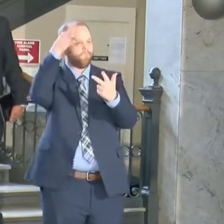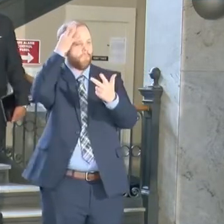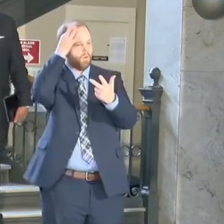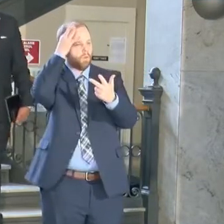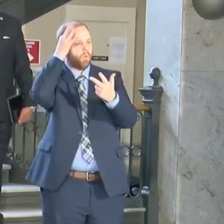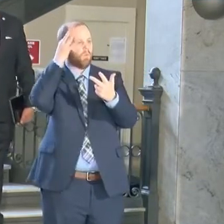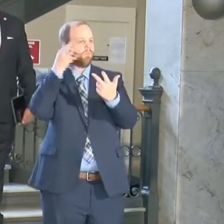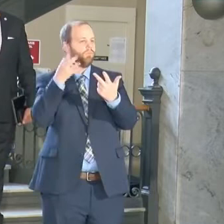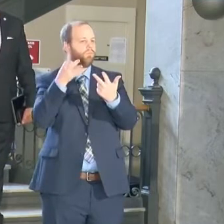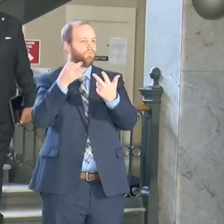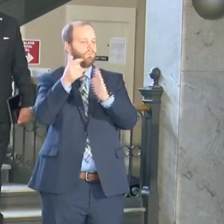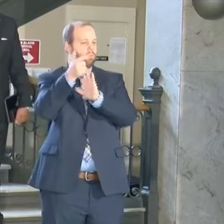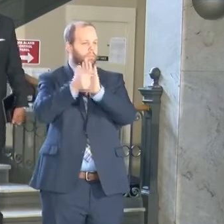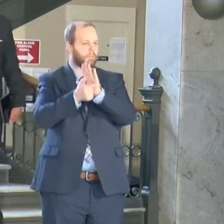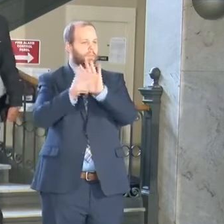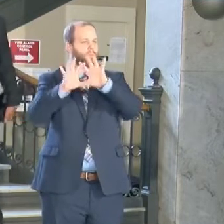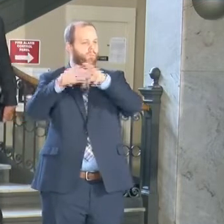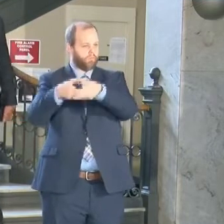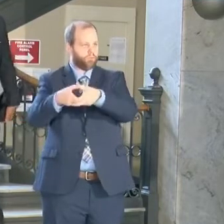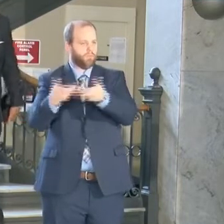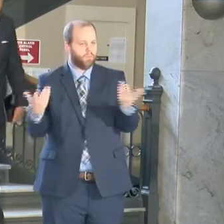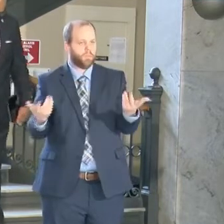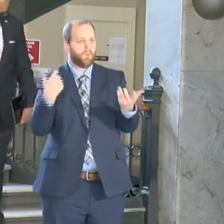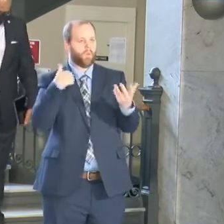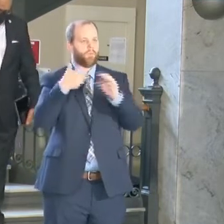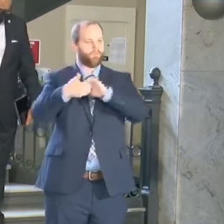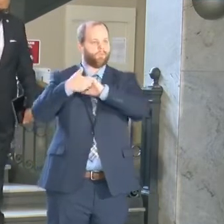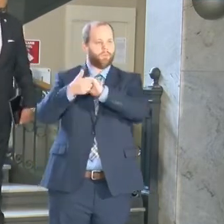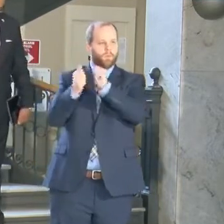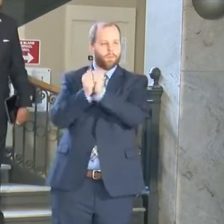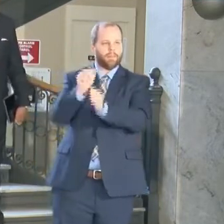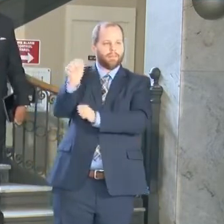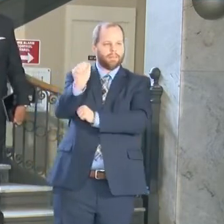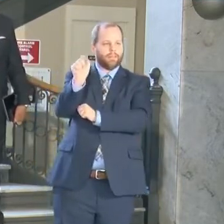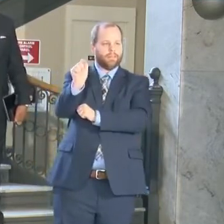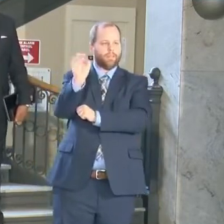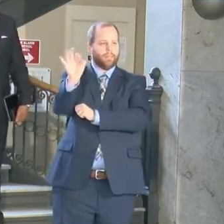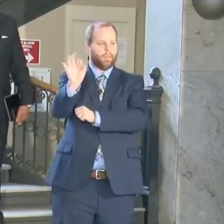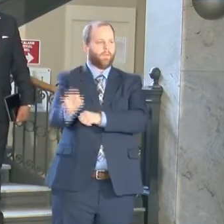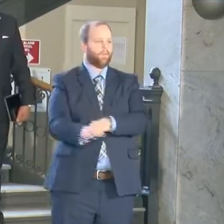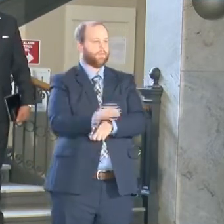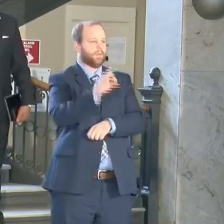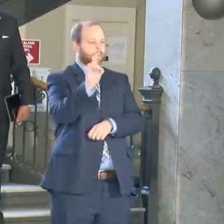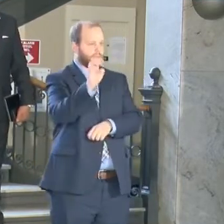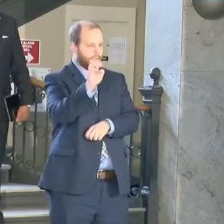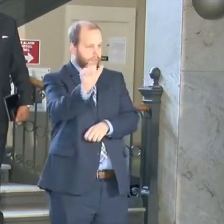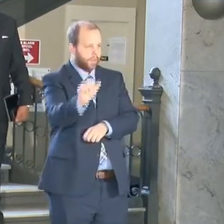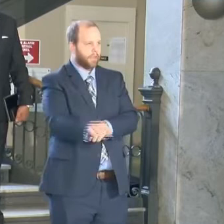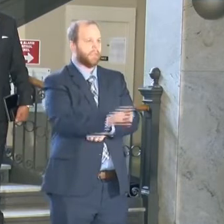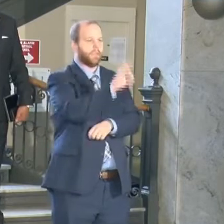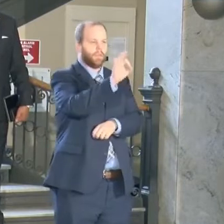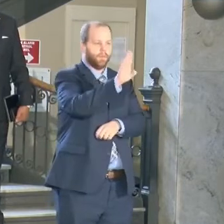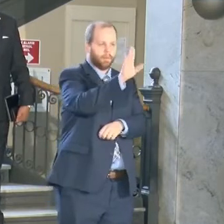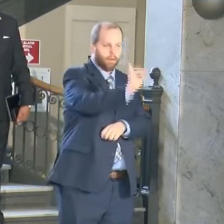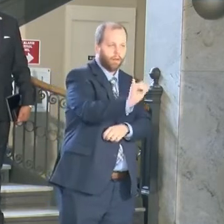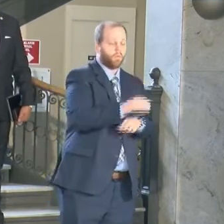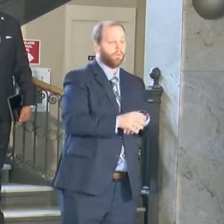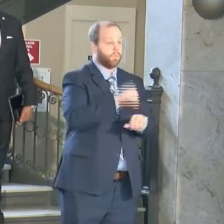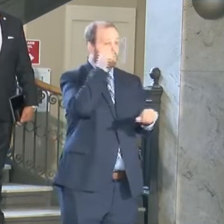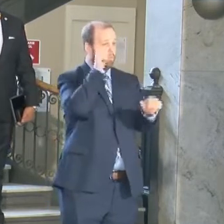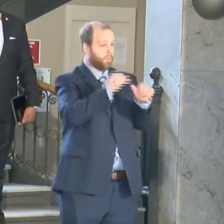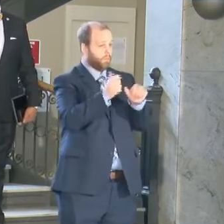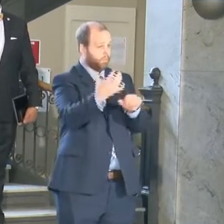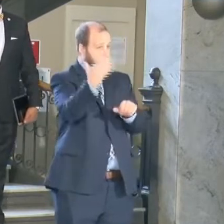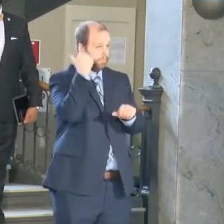the members of the federal resource team, whether it's the ATF, whether it's D. A. F. I. And if many will recall back in the summer of